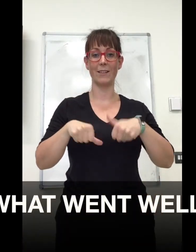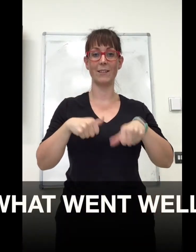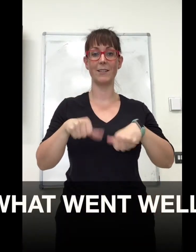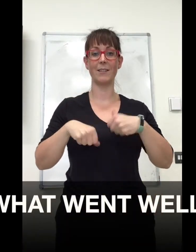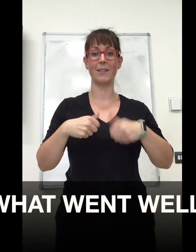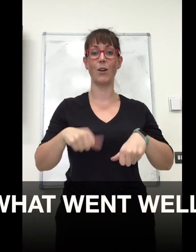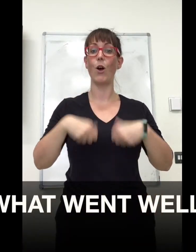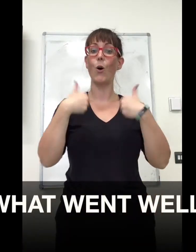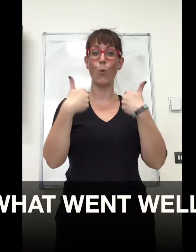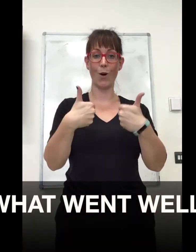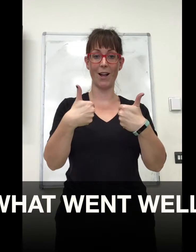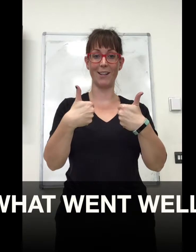well?